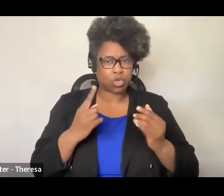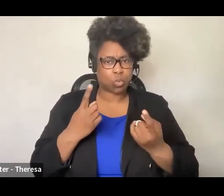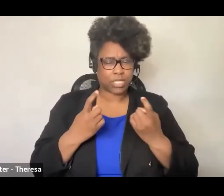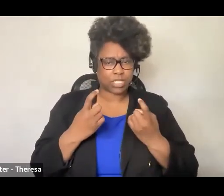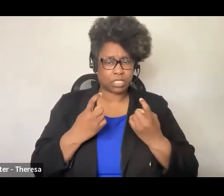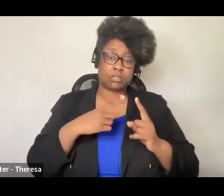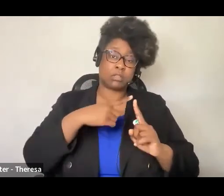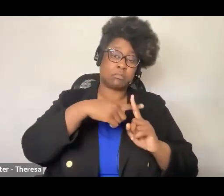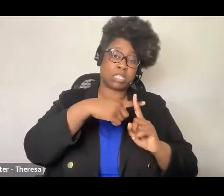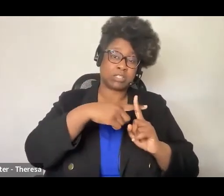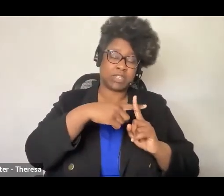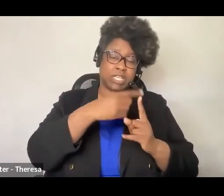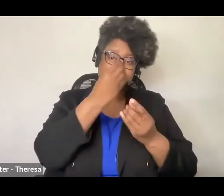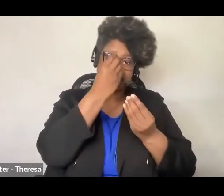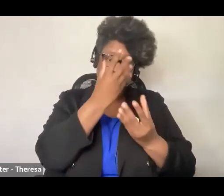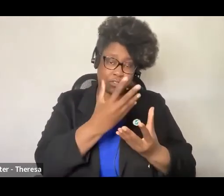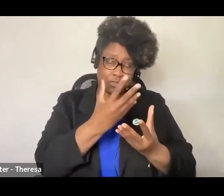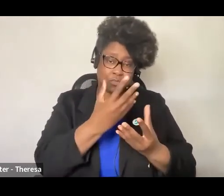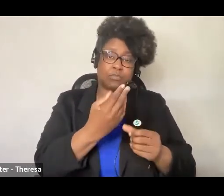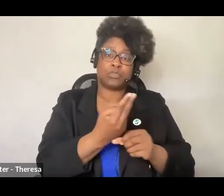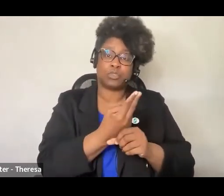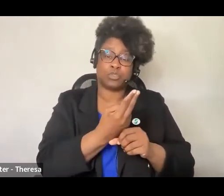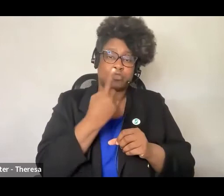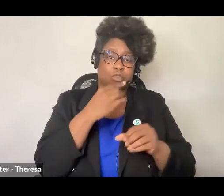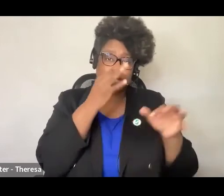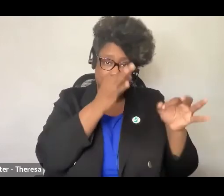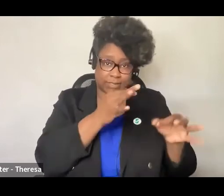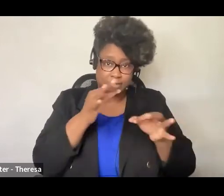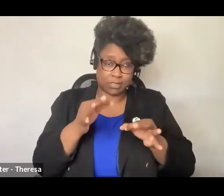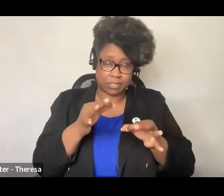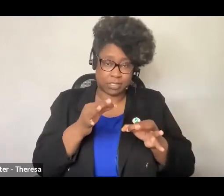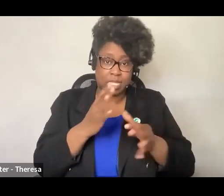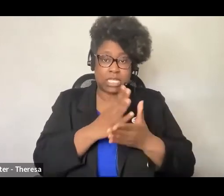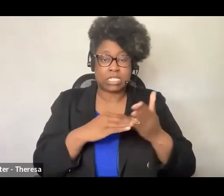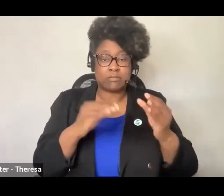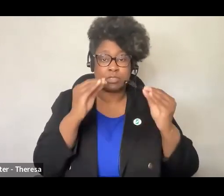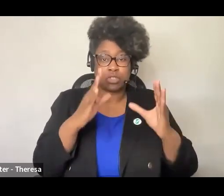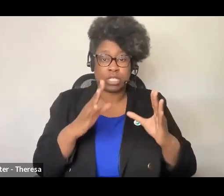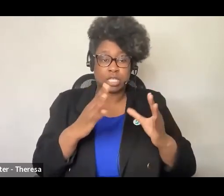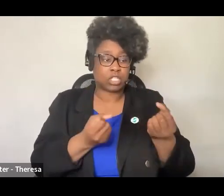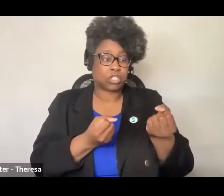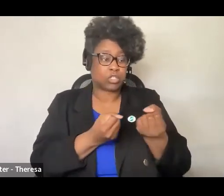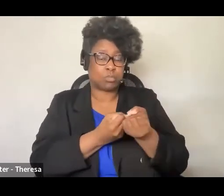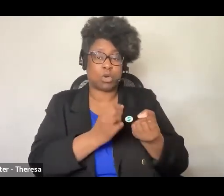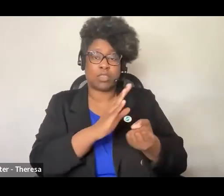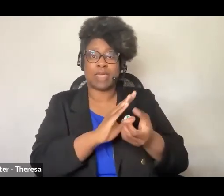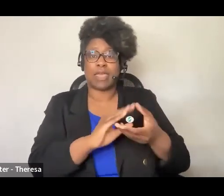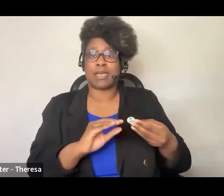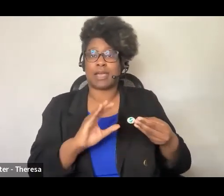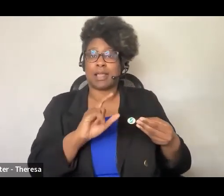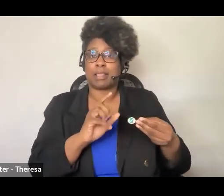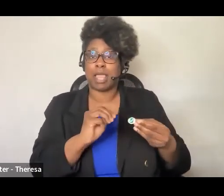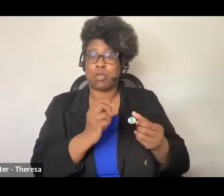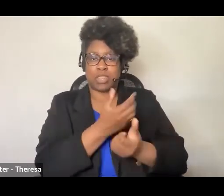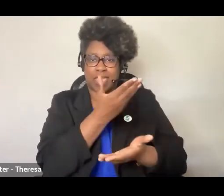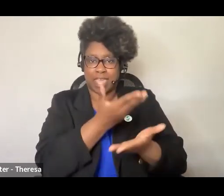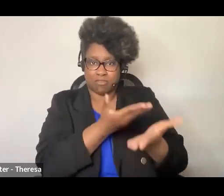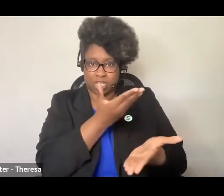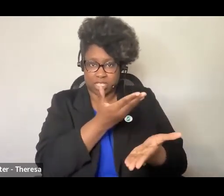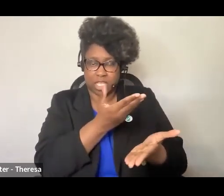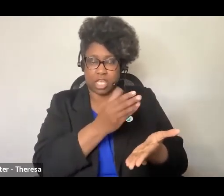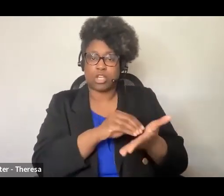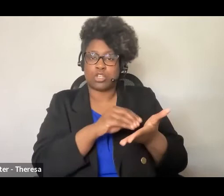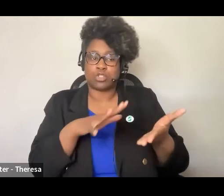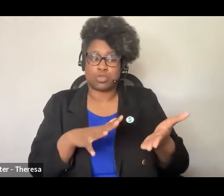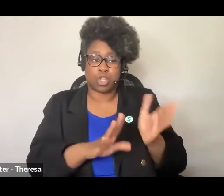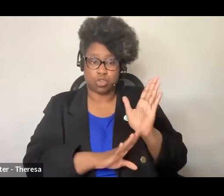using data to inform decision-making encouraged some teachers to support claims with evidence and examine student growth in more nuanced ways